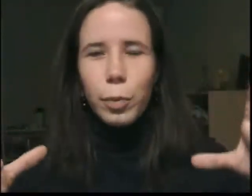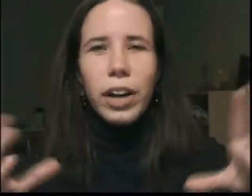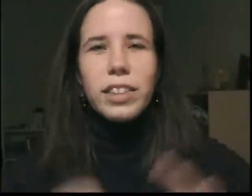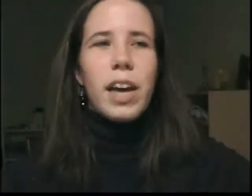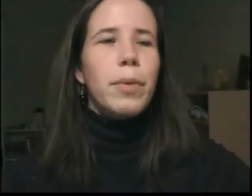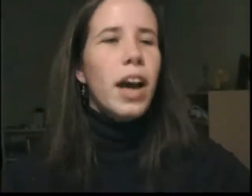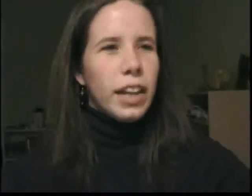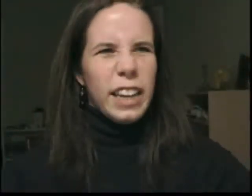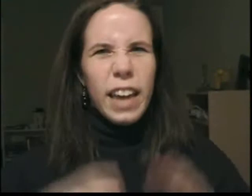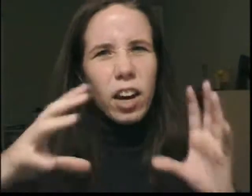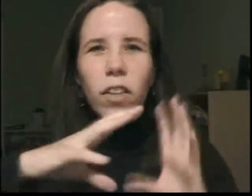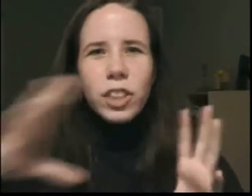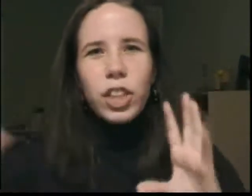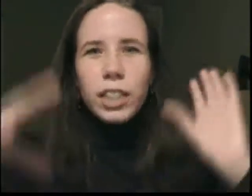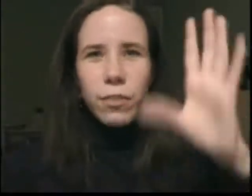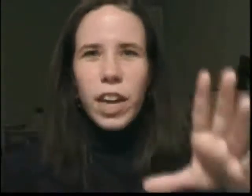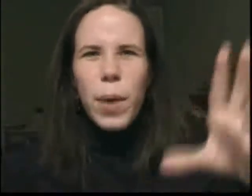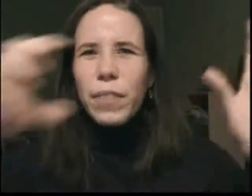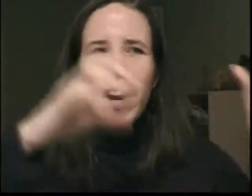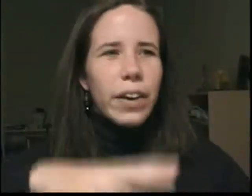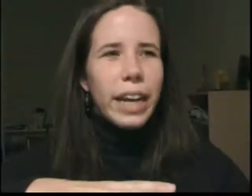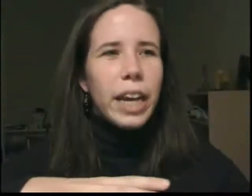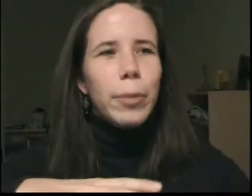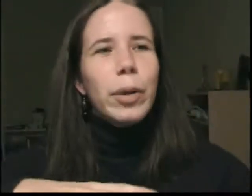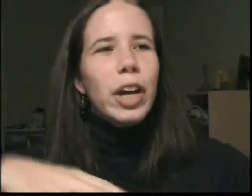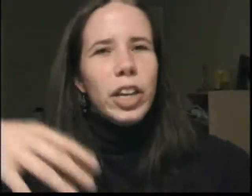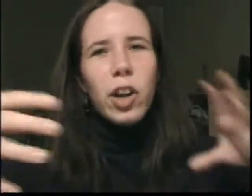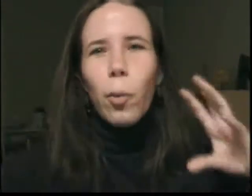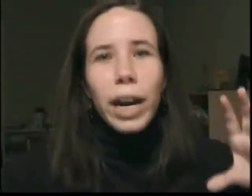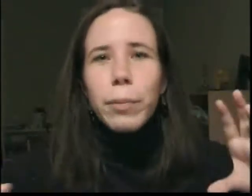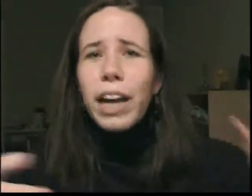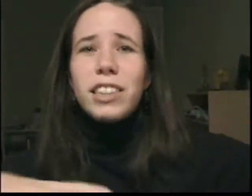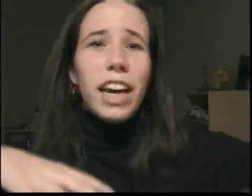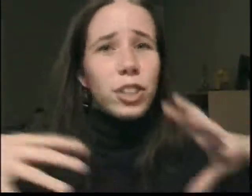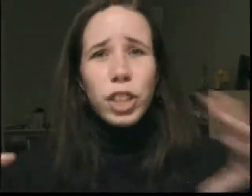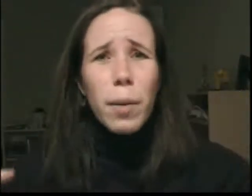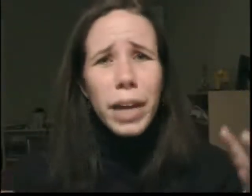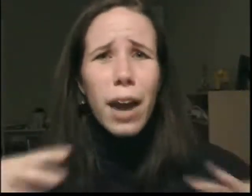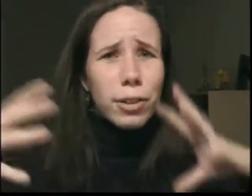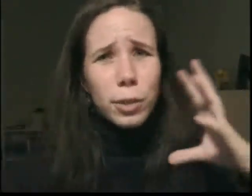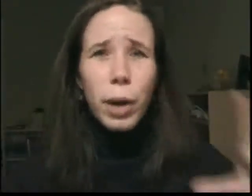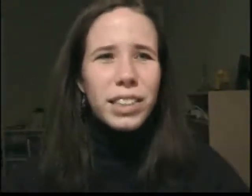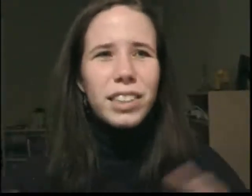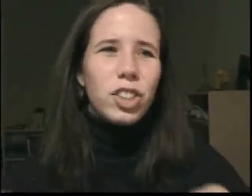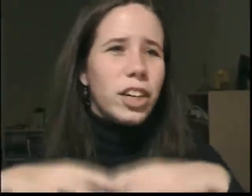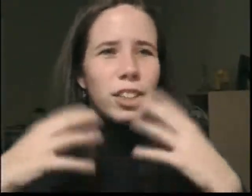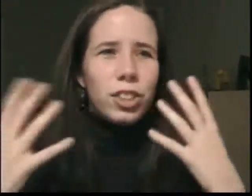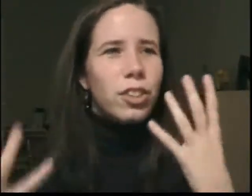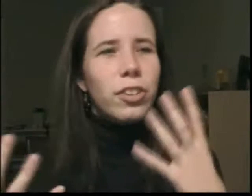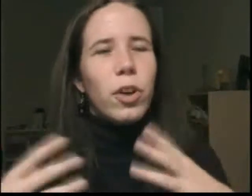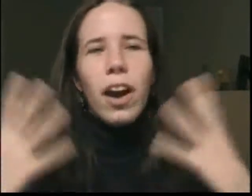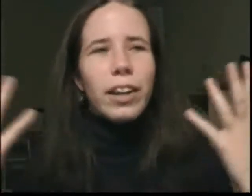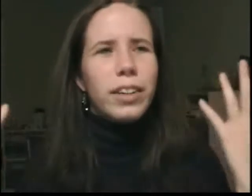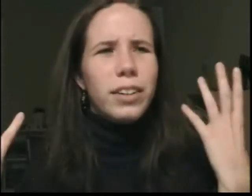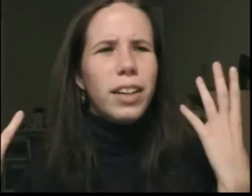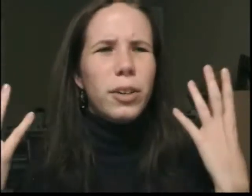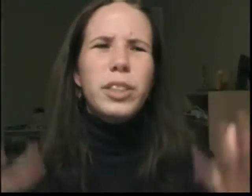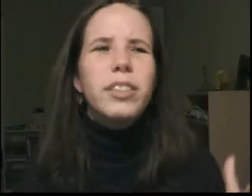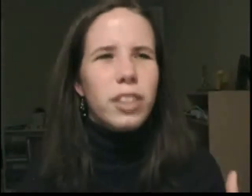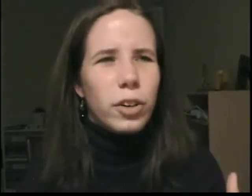surprise them. Like, they had all these shots of them out there and him, you know, waiting backstage and coming out and surprising this chick and she started crying and... well, she didn't start